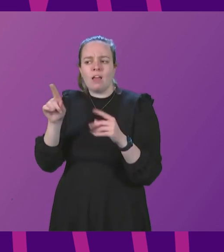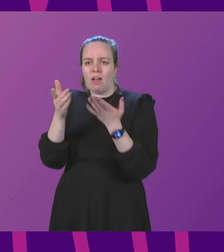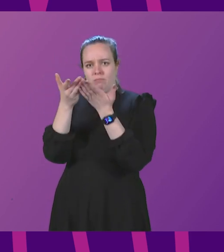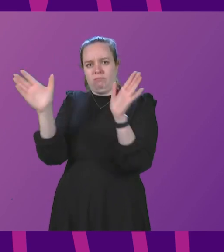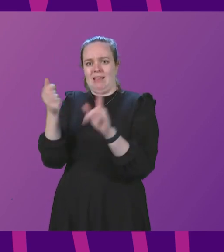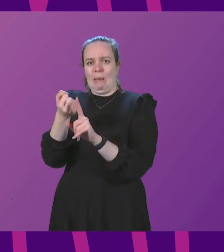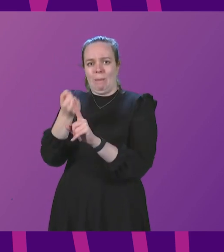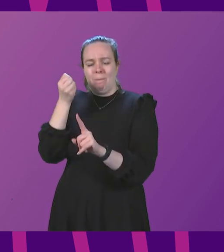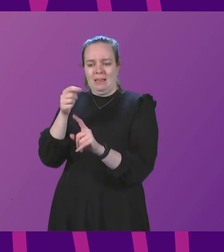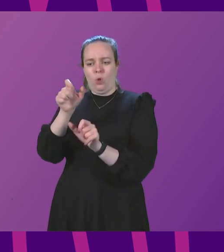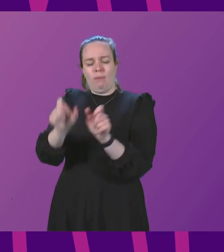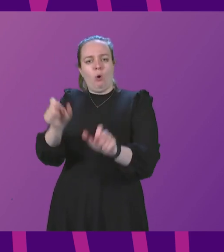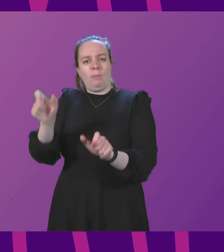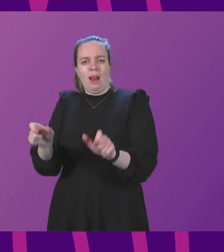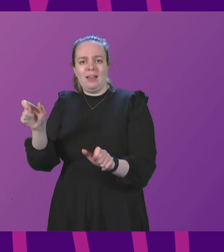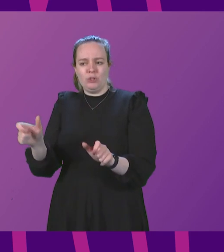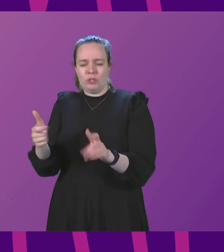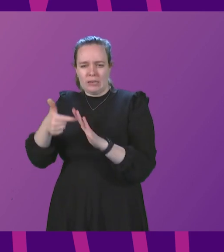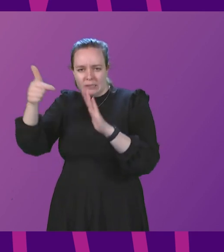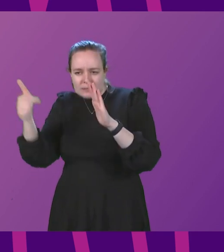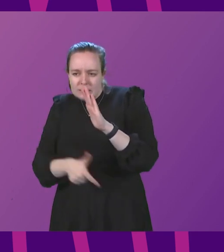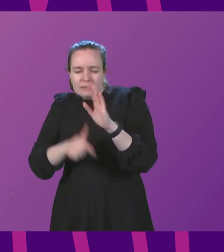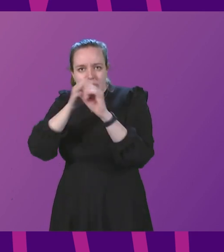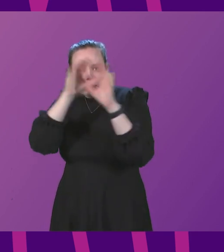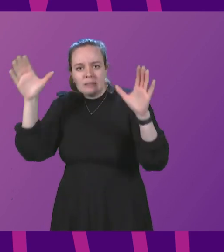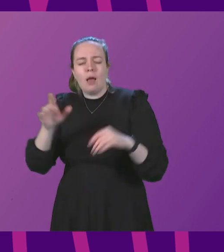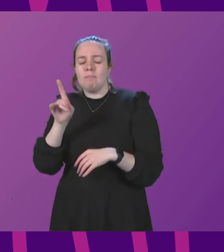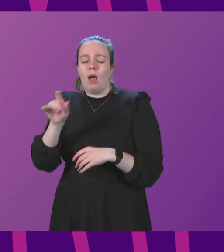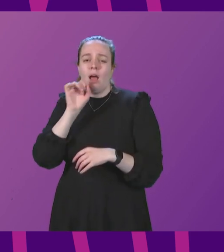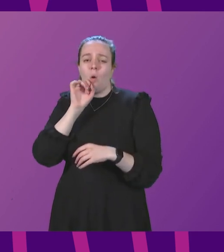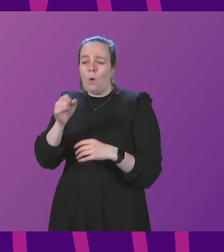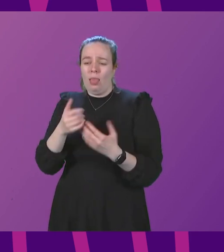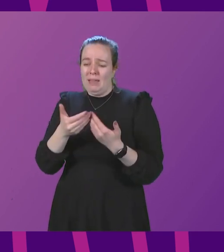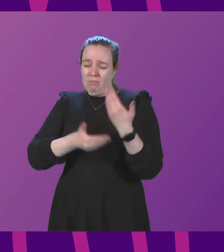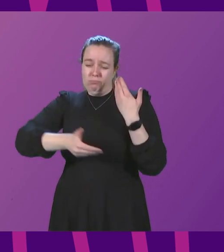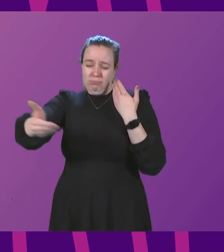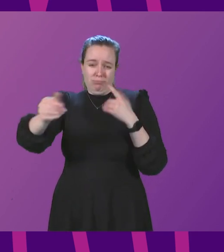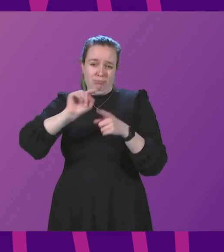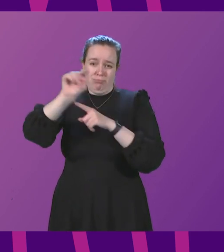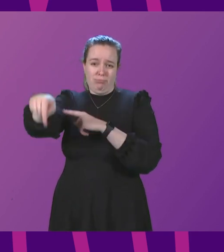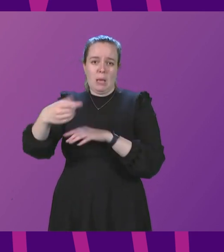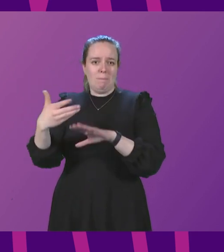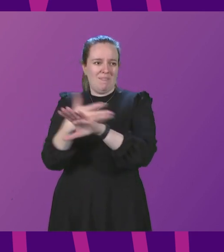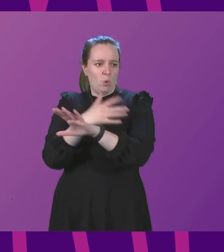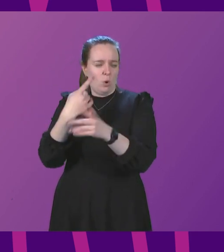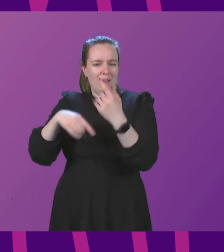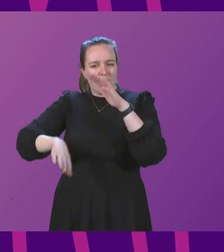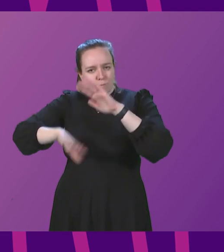that wider impact on the population as deeply as we can but it will be some time yet before we properly